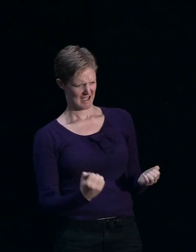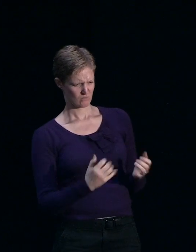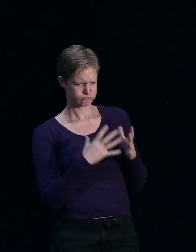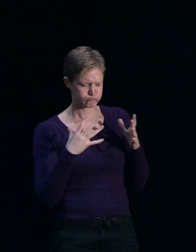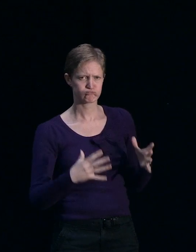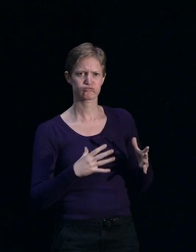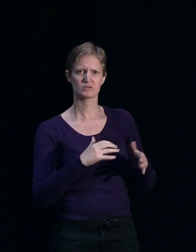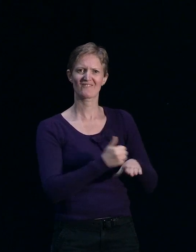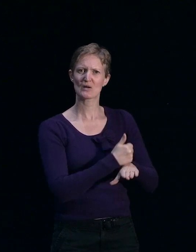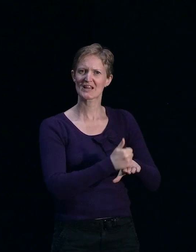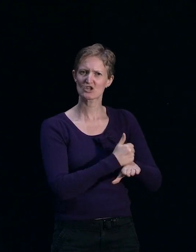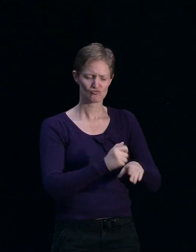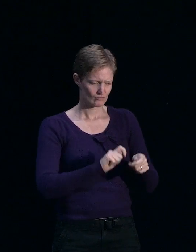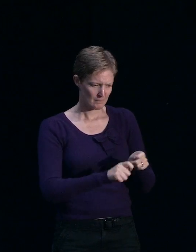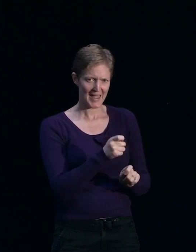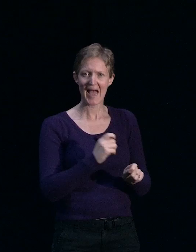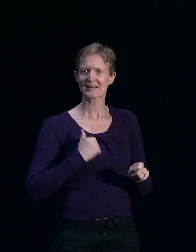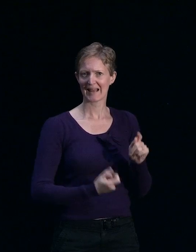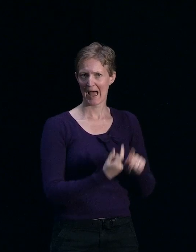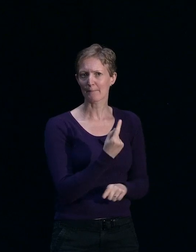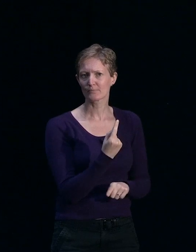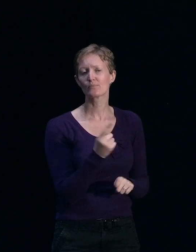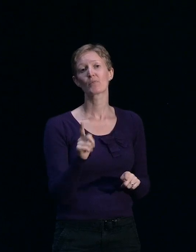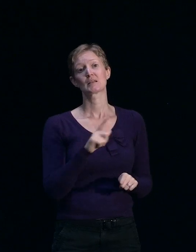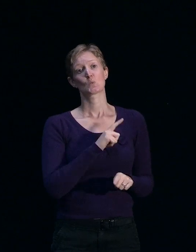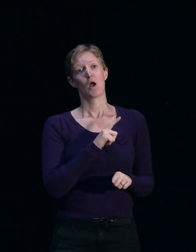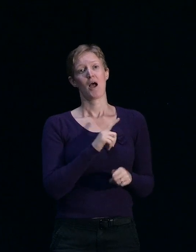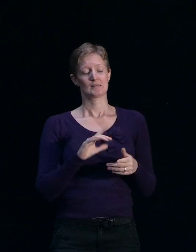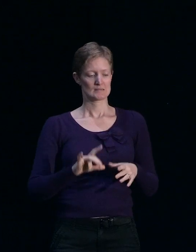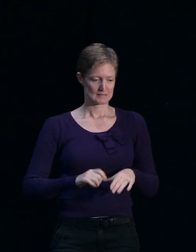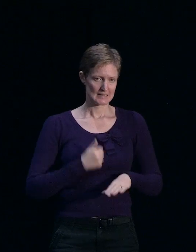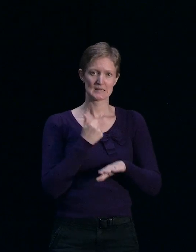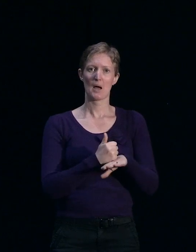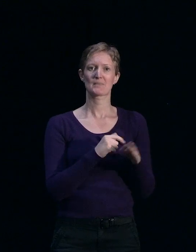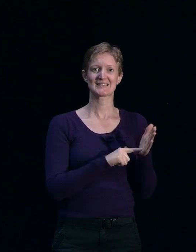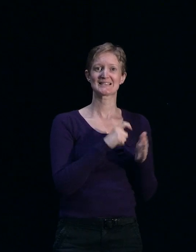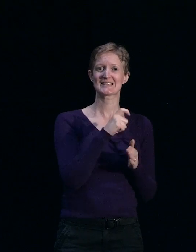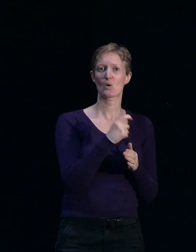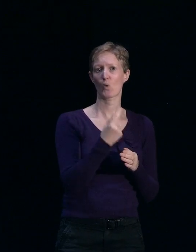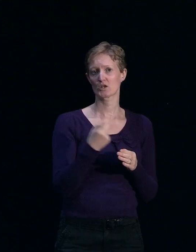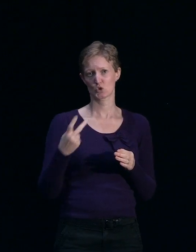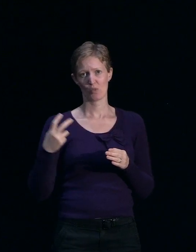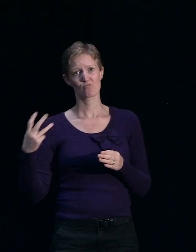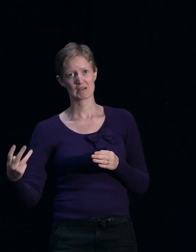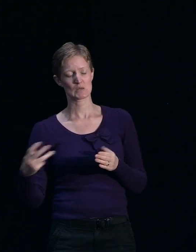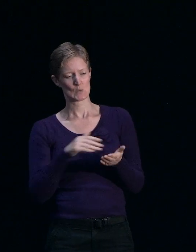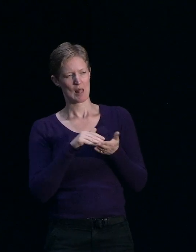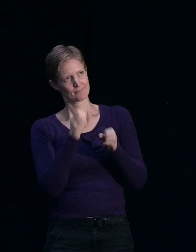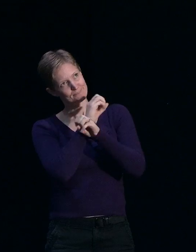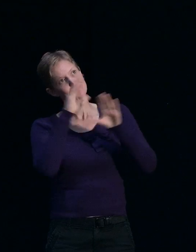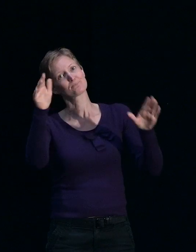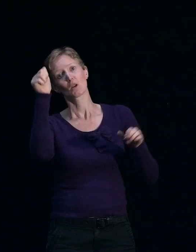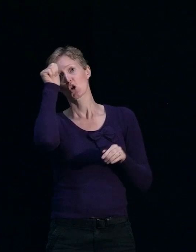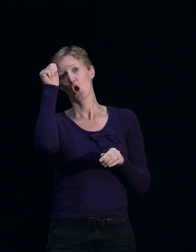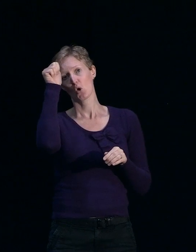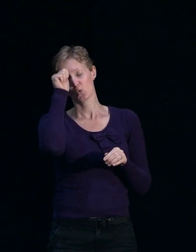repairs, the technical categories were introduced in broad form to give an indication of the type of